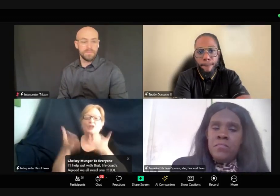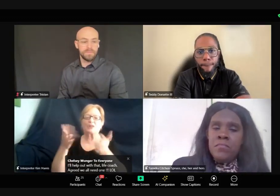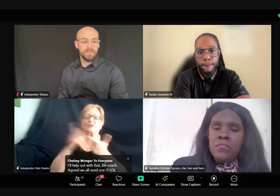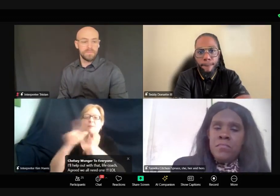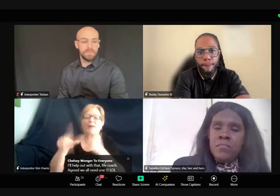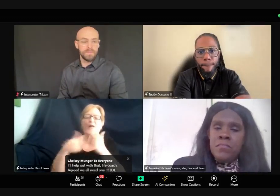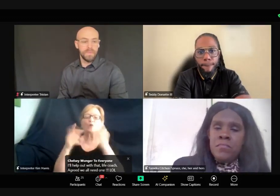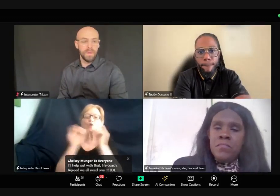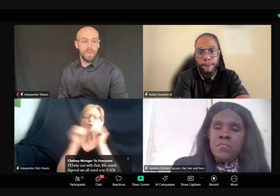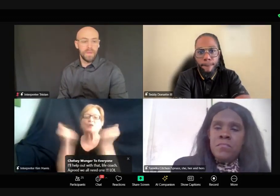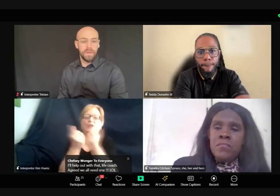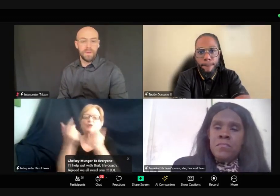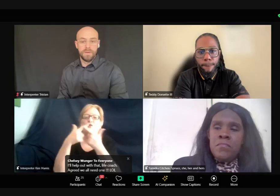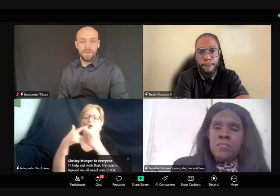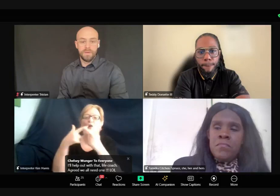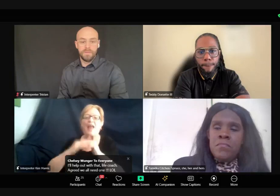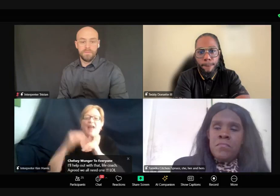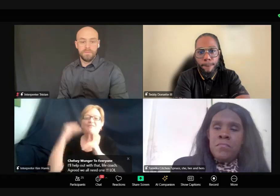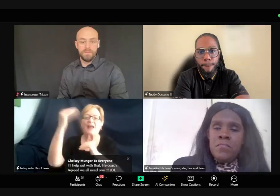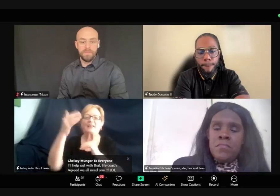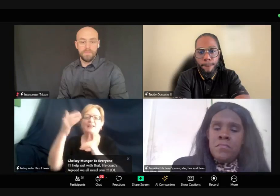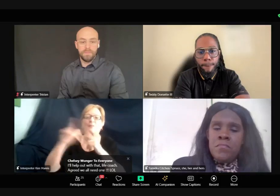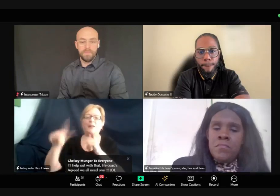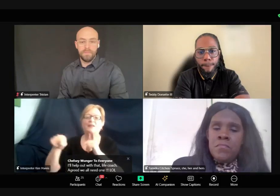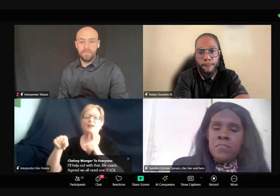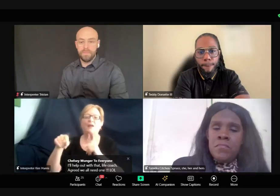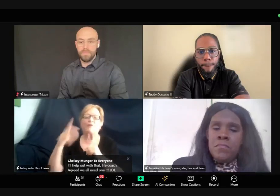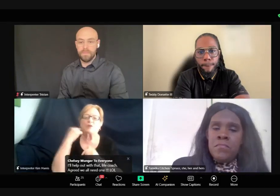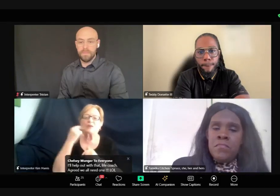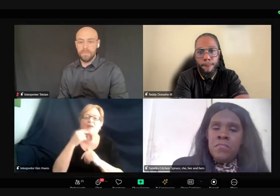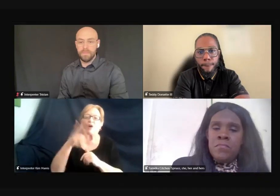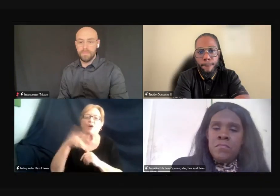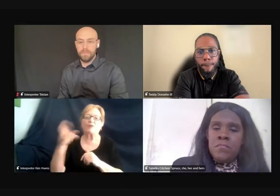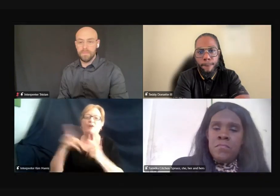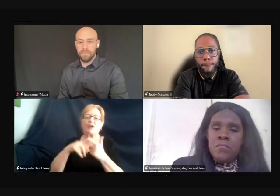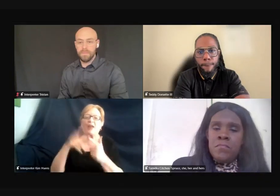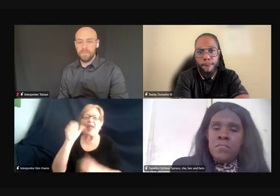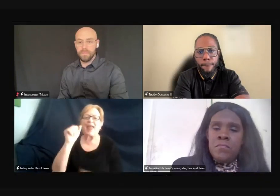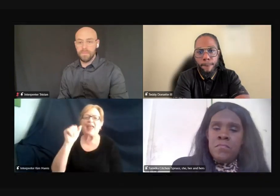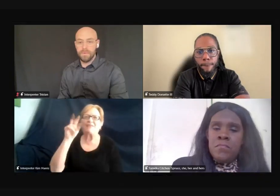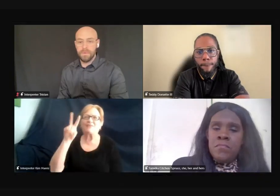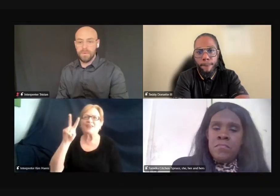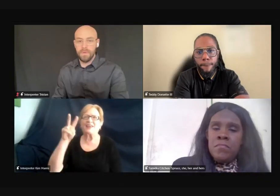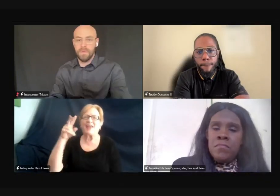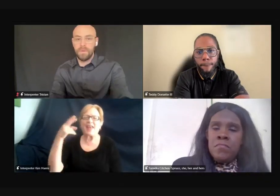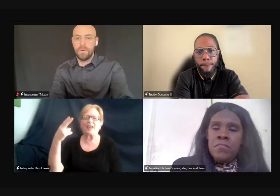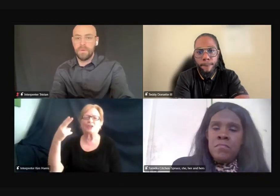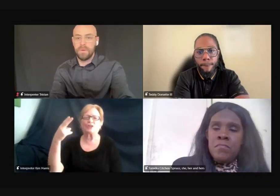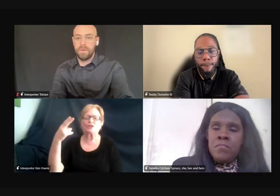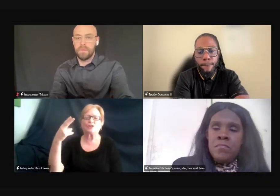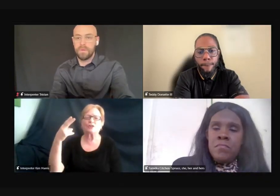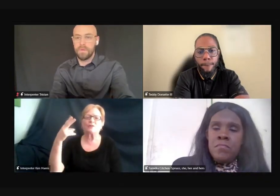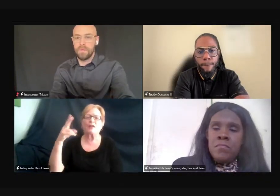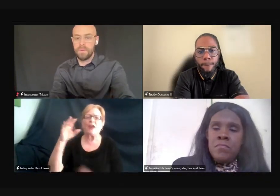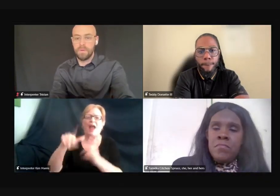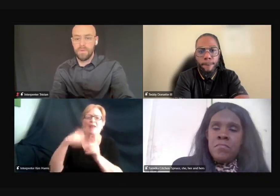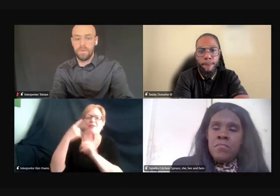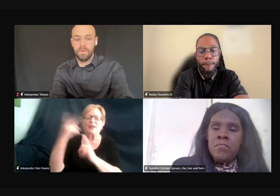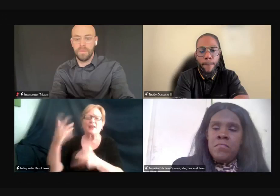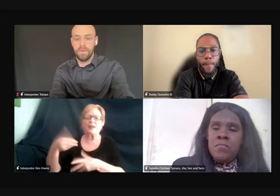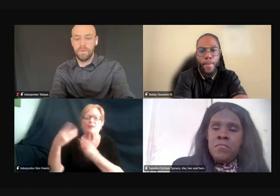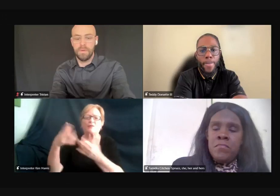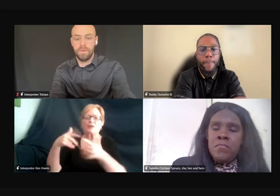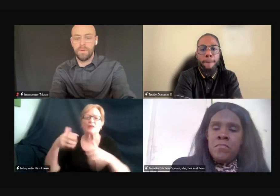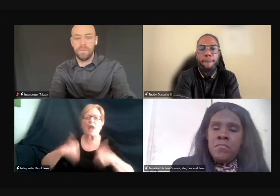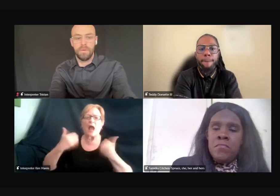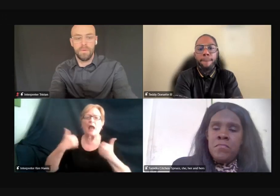for the Advancement of Deaf Hard of Hearing, ADHH offers youth and young adult,